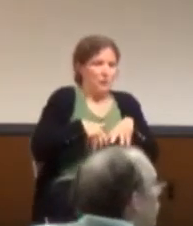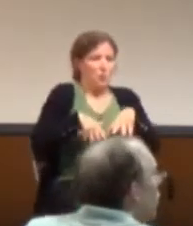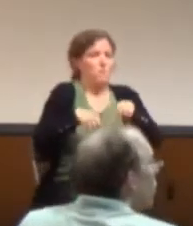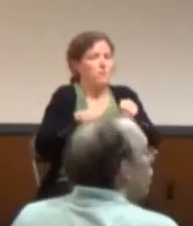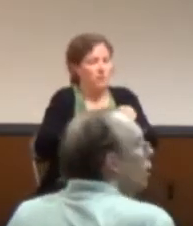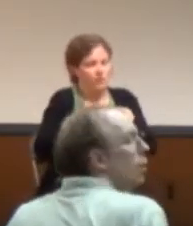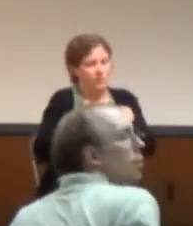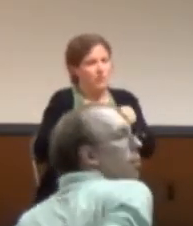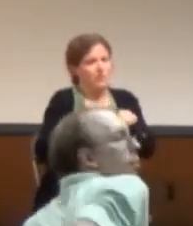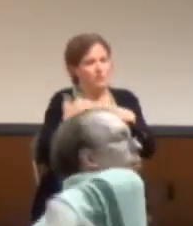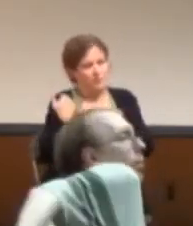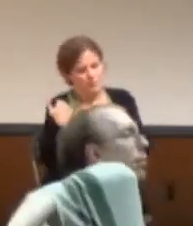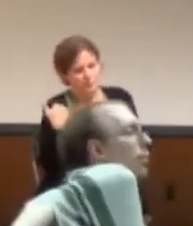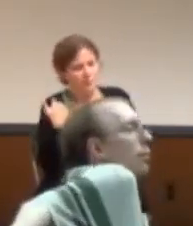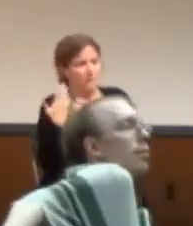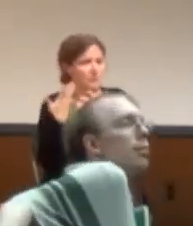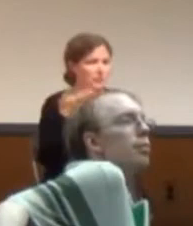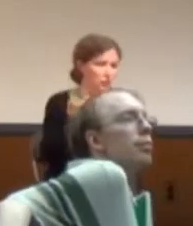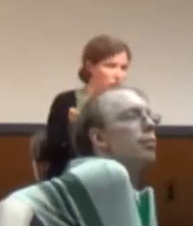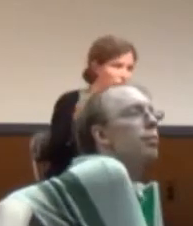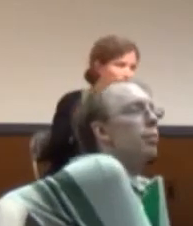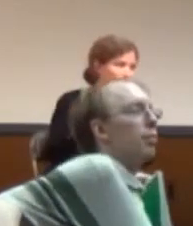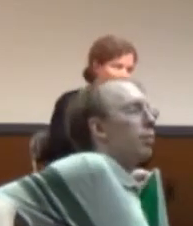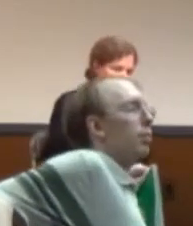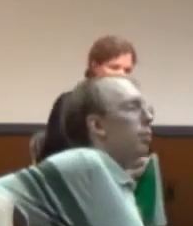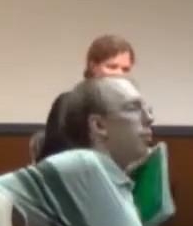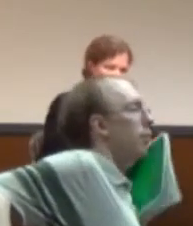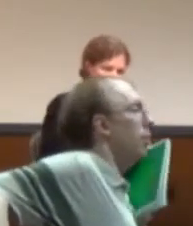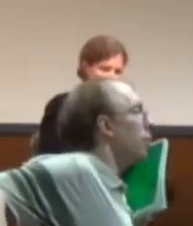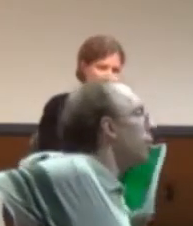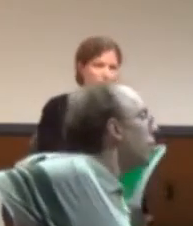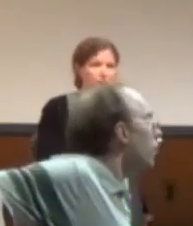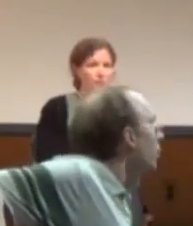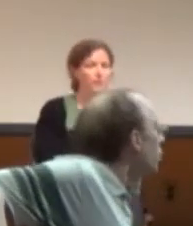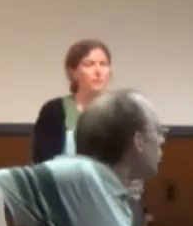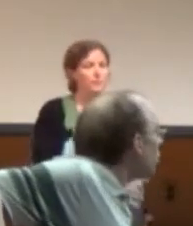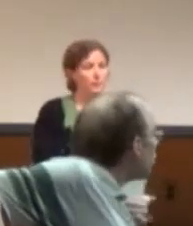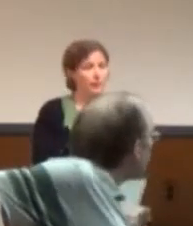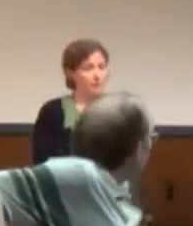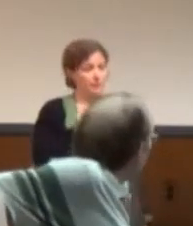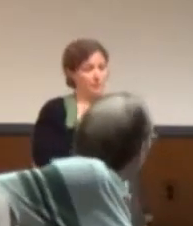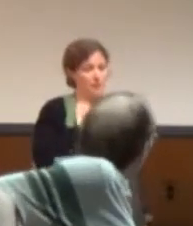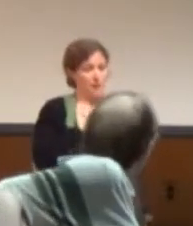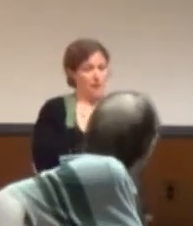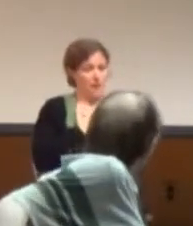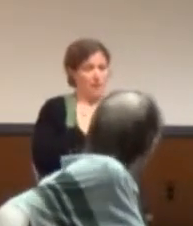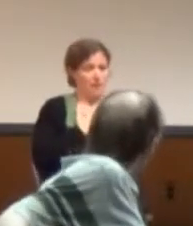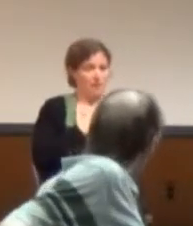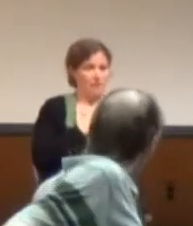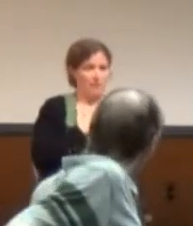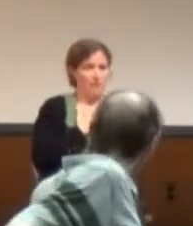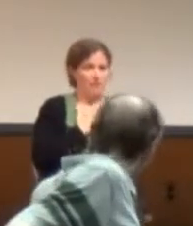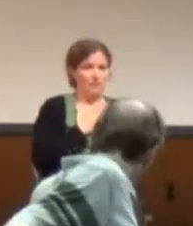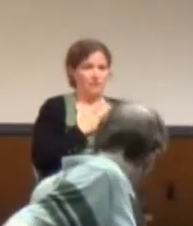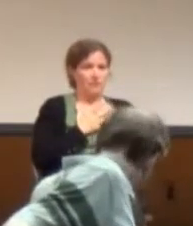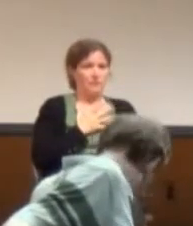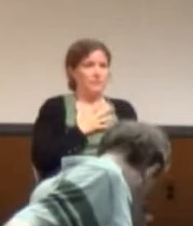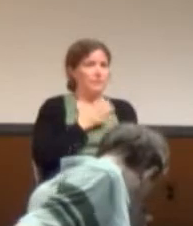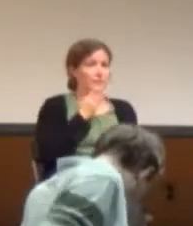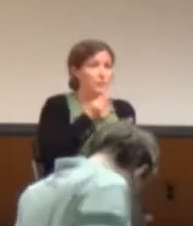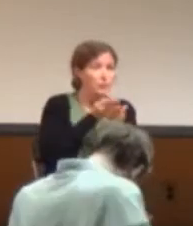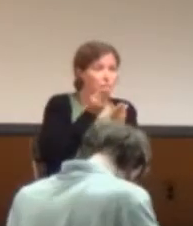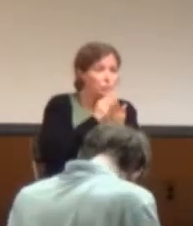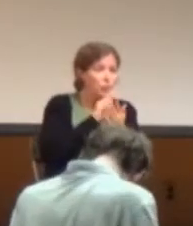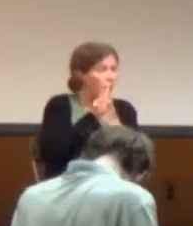all this interaction and whatnot. But in my case, I've actually been, like, recognized at the grocery